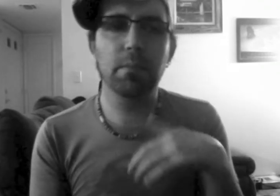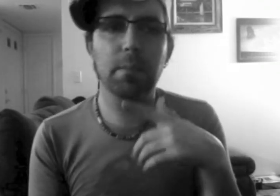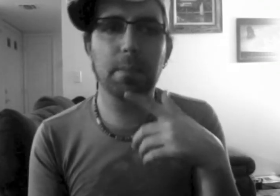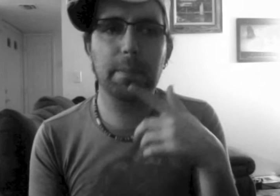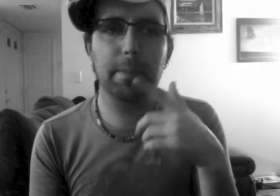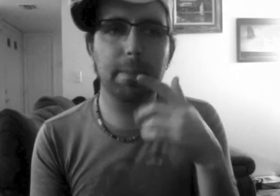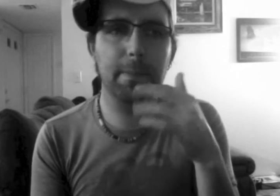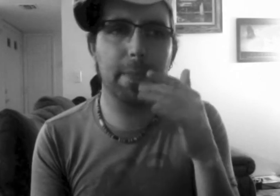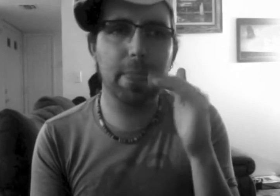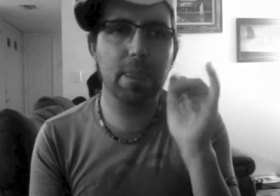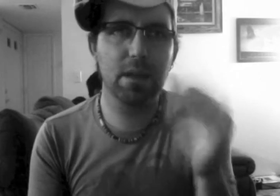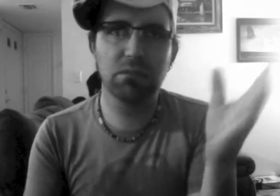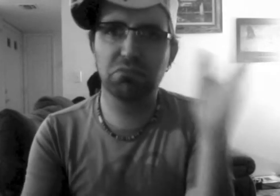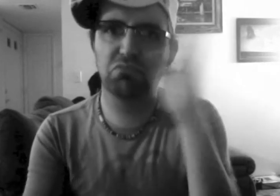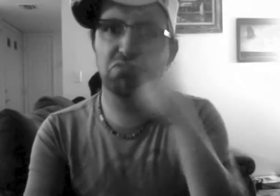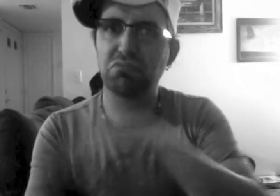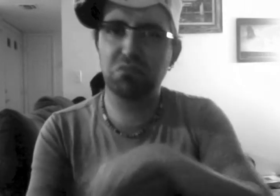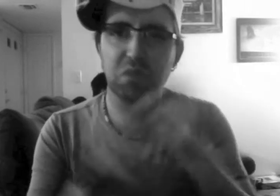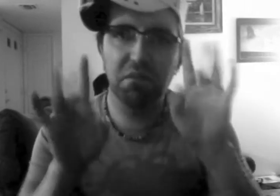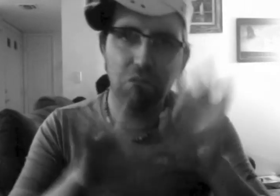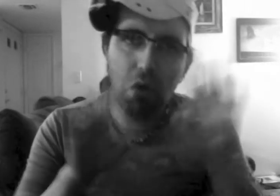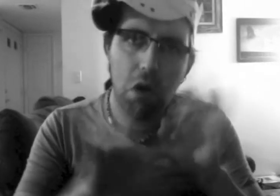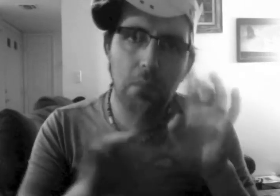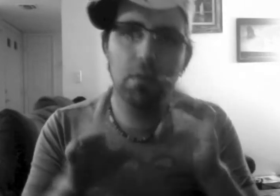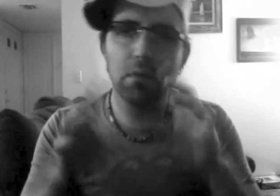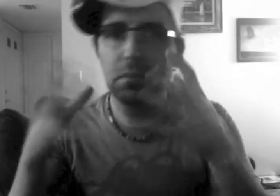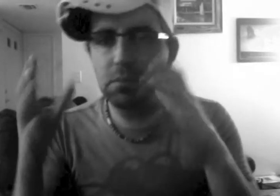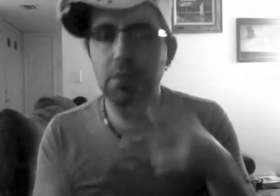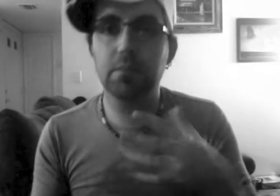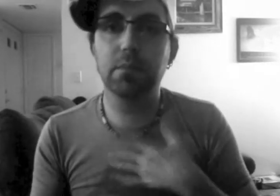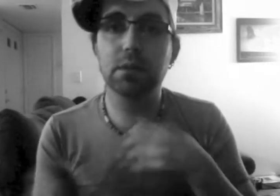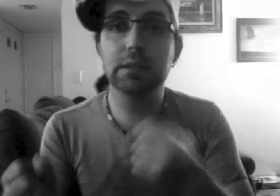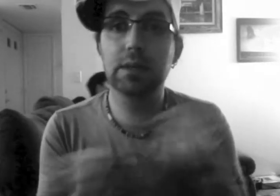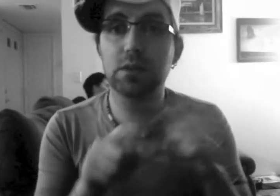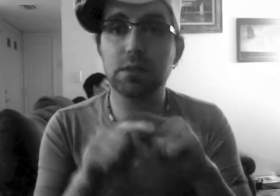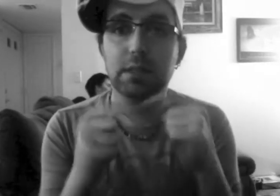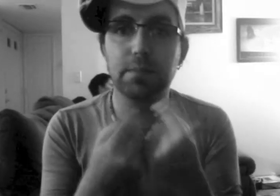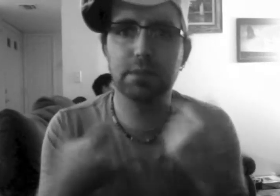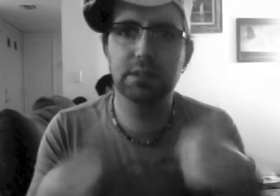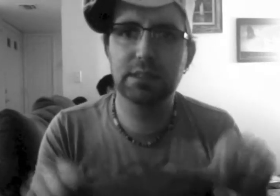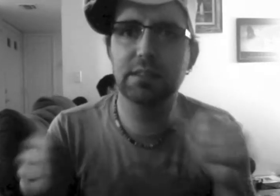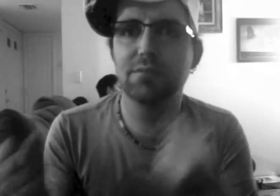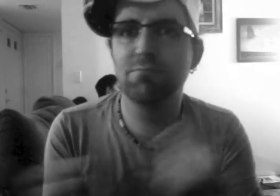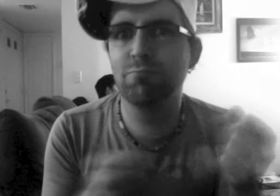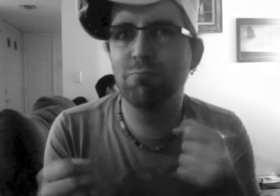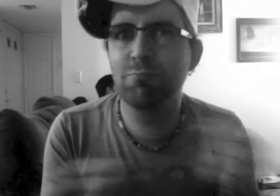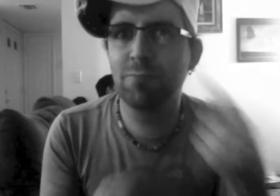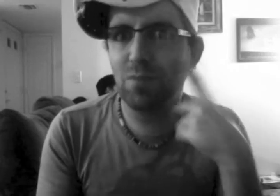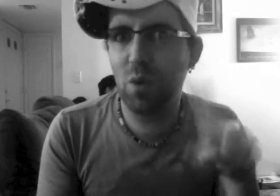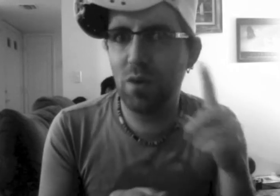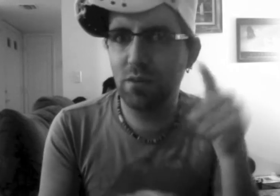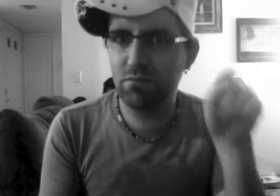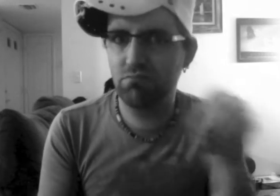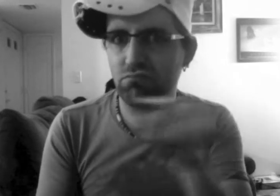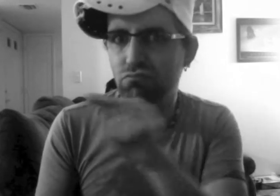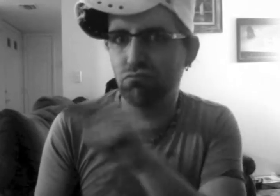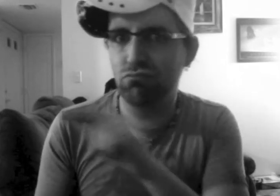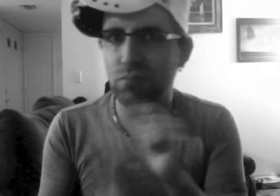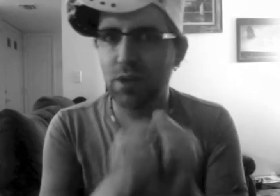jewels she scores. And she has the feeling that Grant is far from innocent. This complicates their budding relationship. But the attraction between these